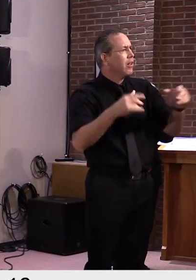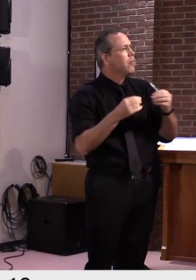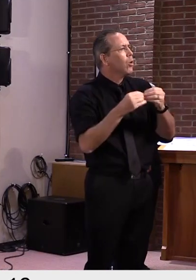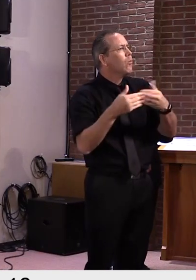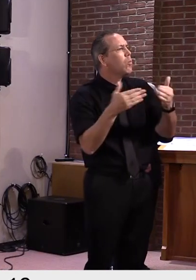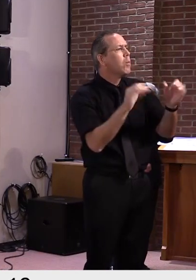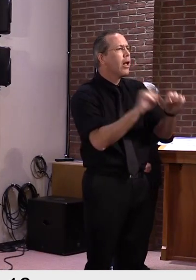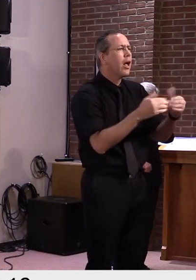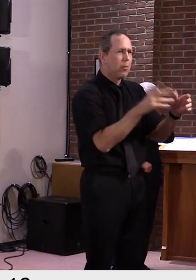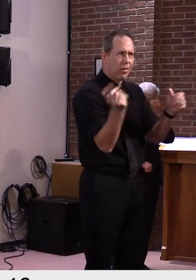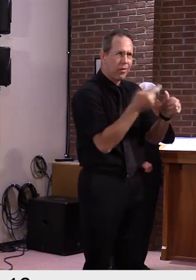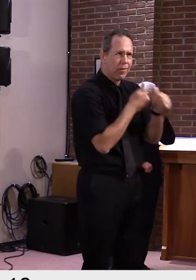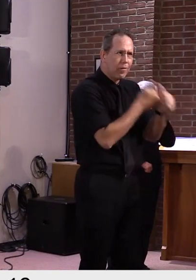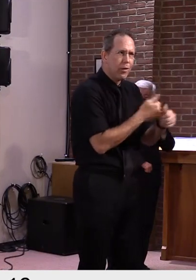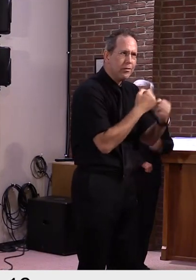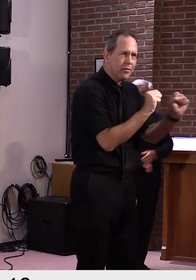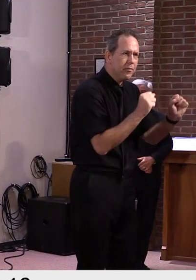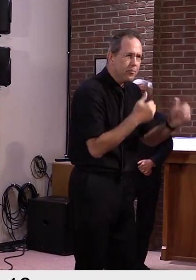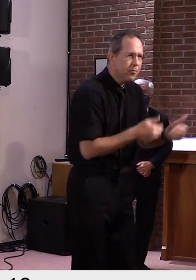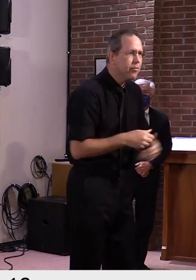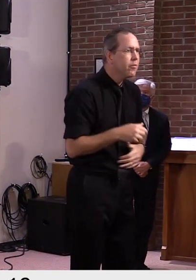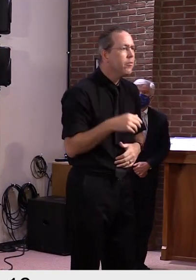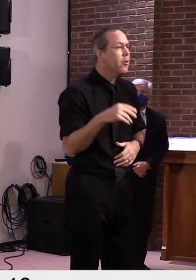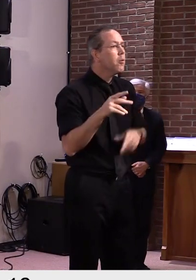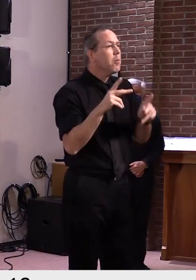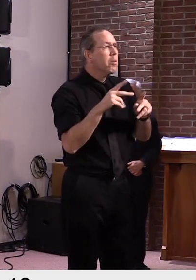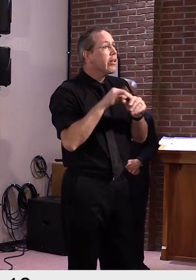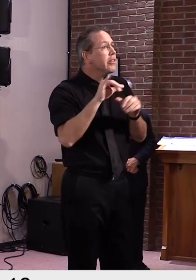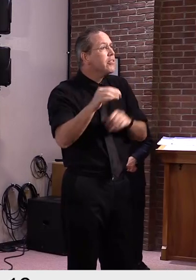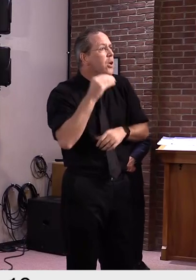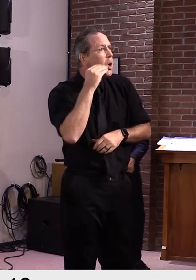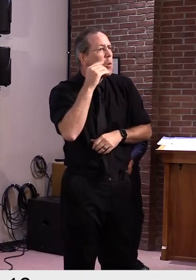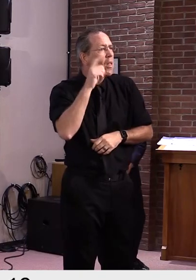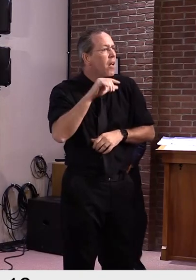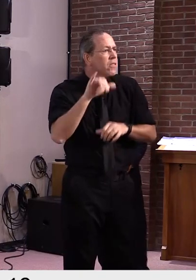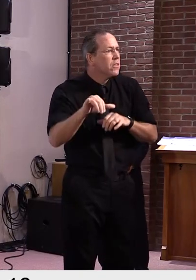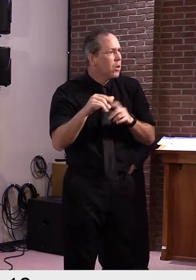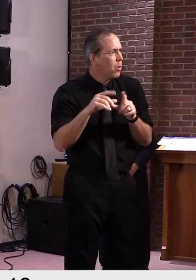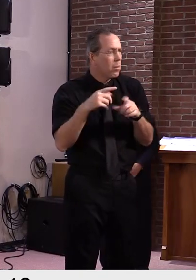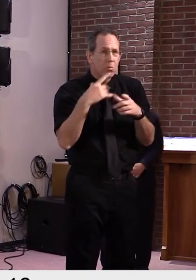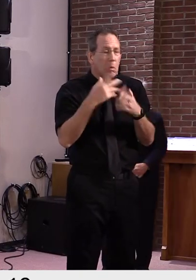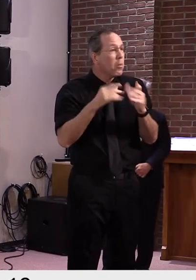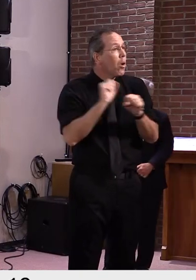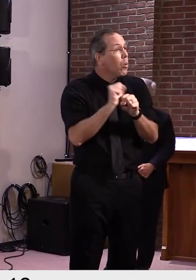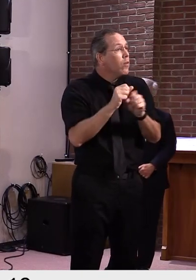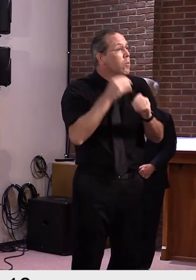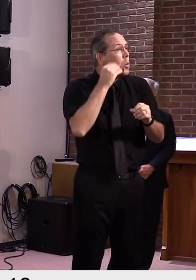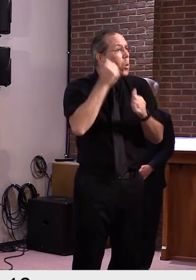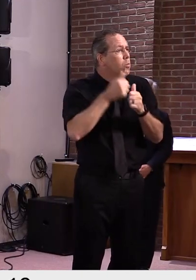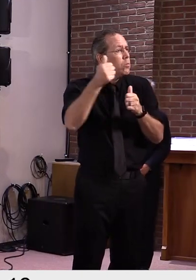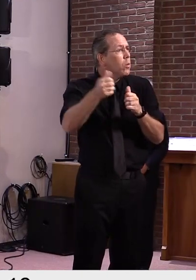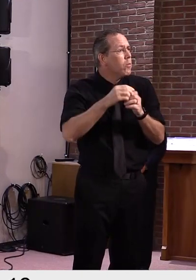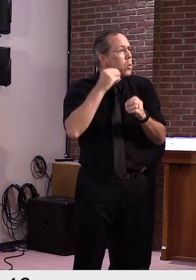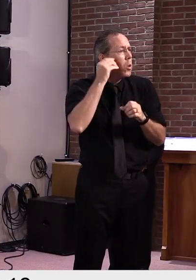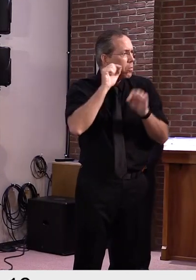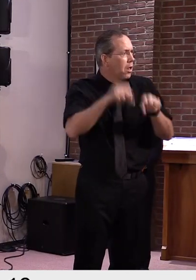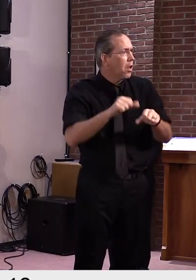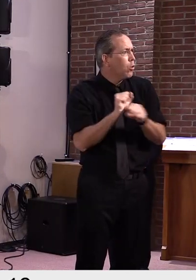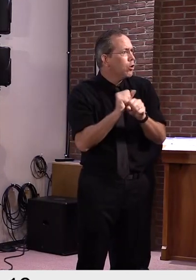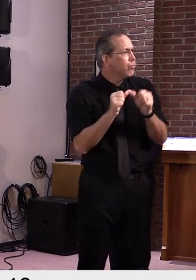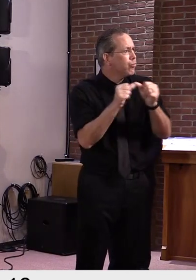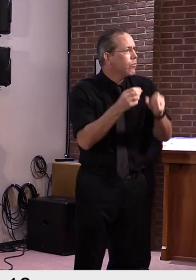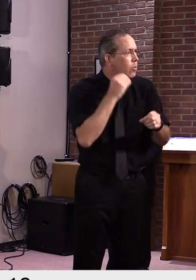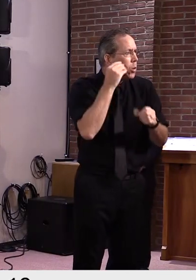the front lines and because we've been methodical about it even as we've reopened we've seen our case counts